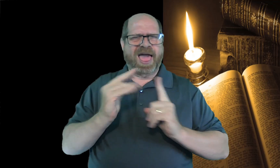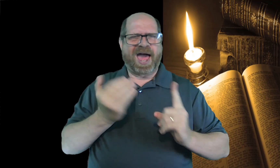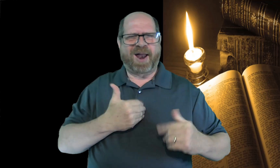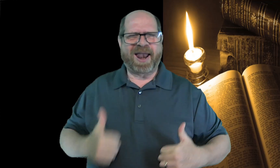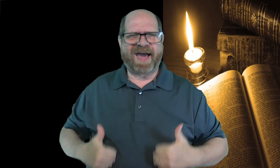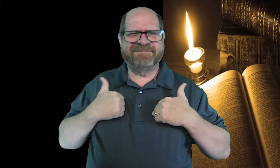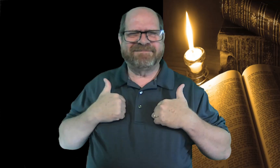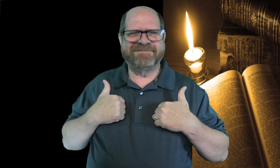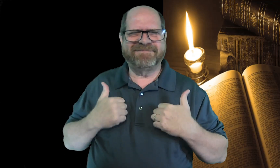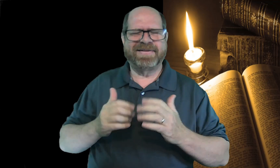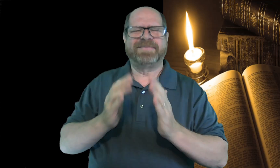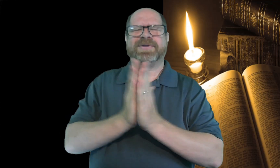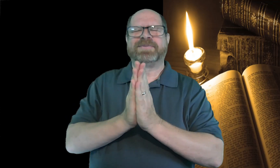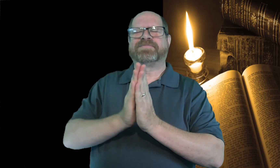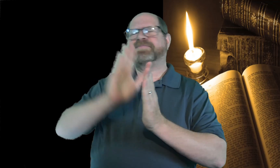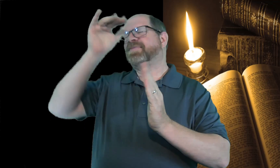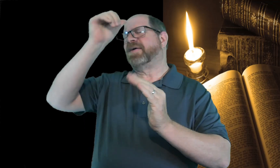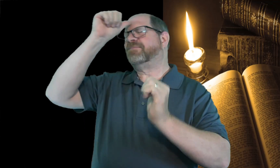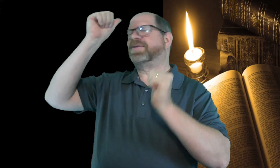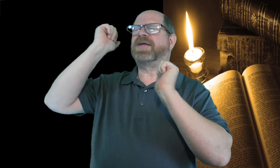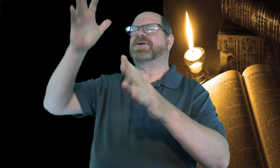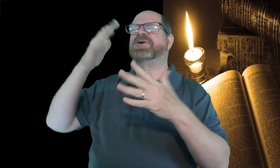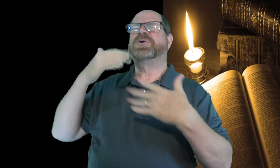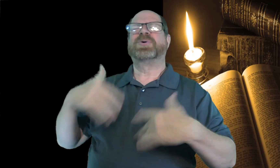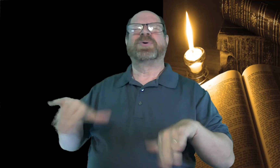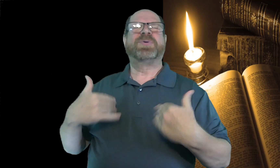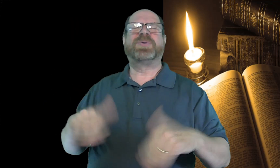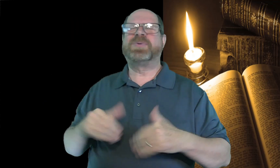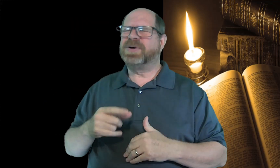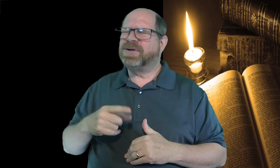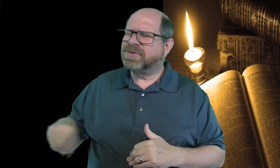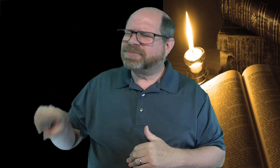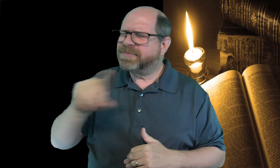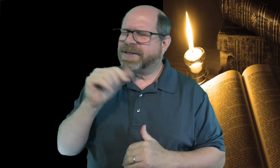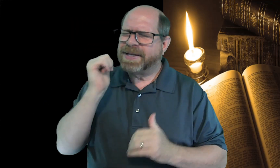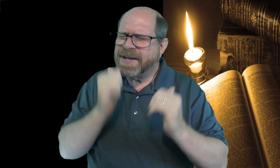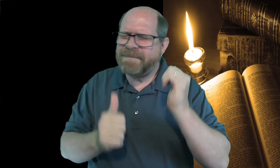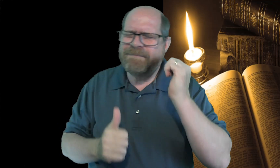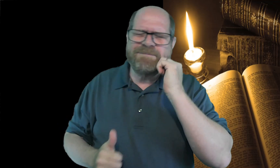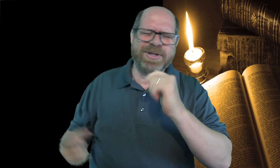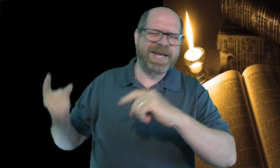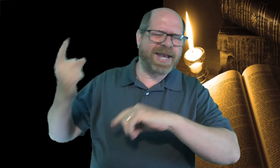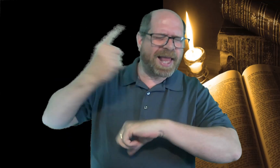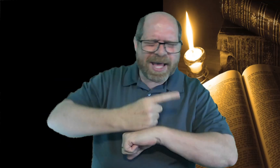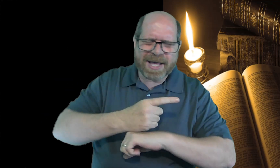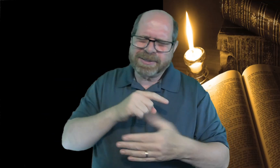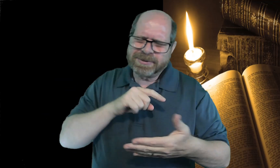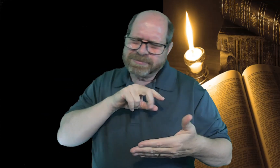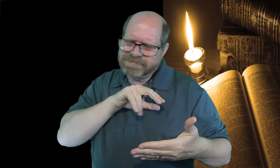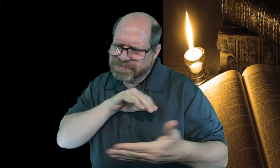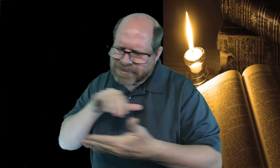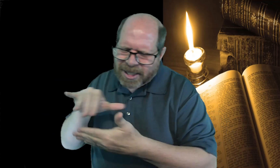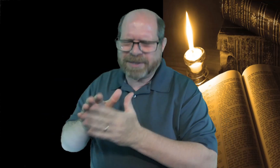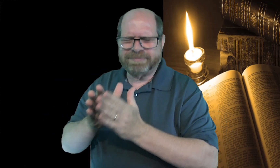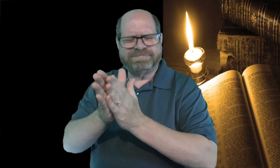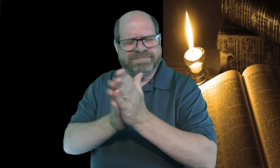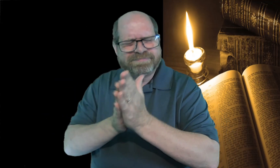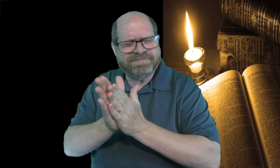and apply it to my life. Heavenly Father, wow, every single day we're here and we're